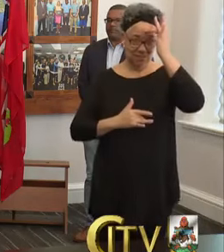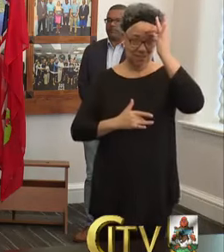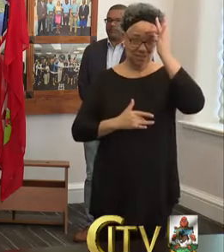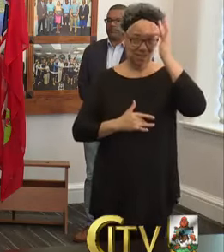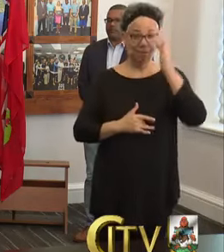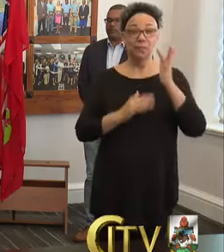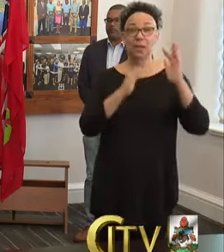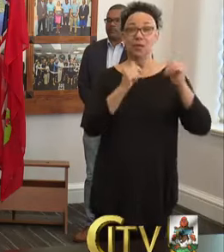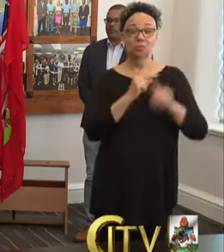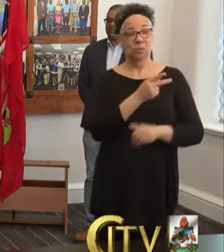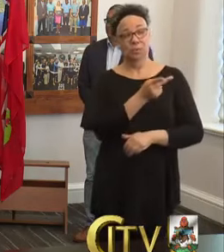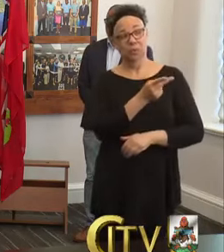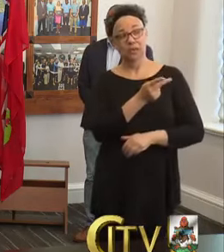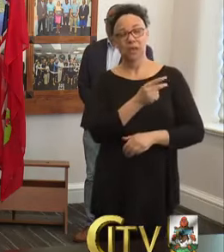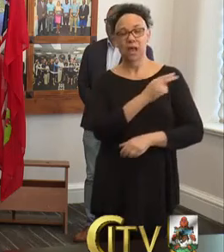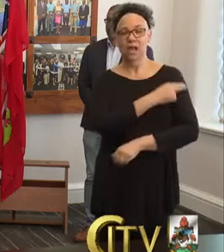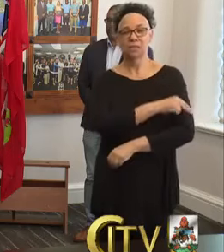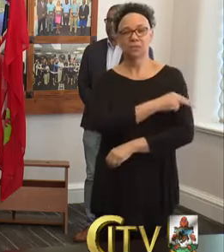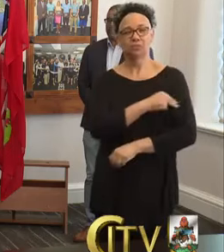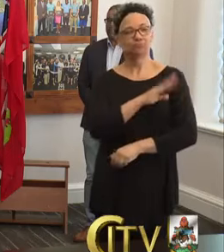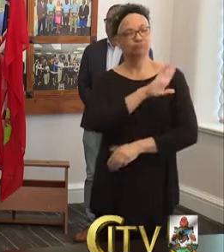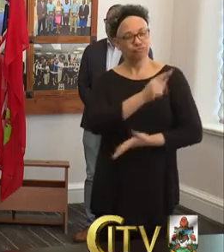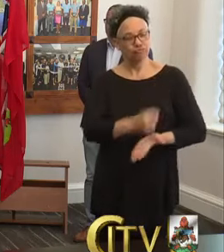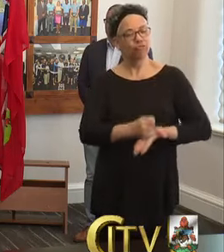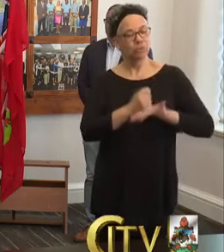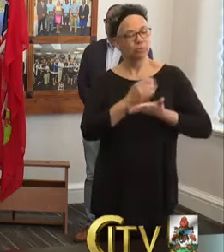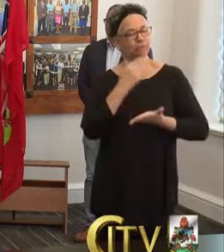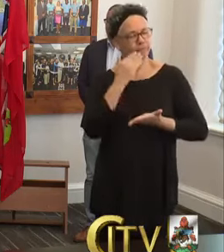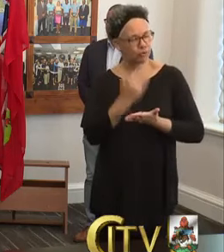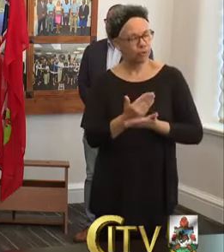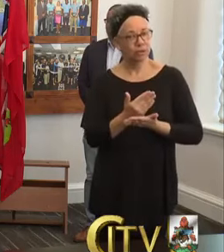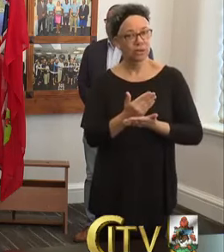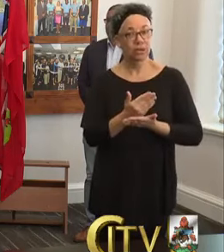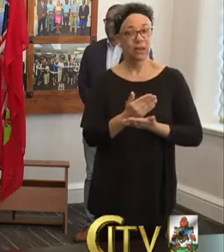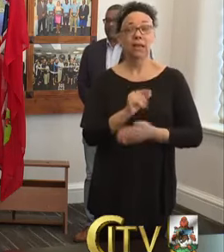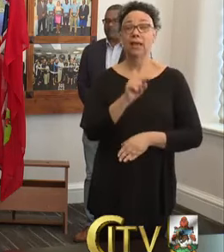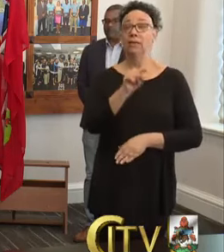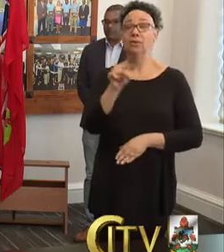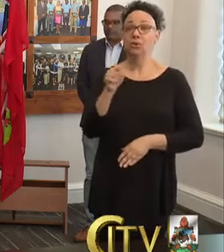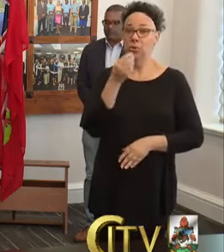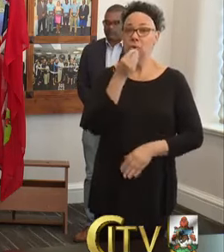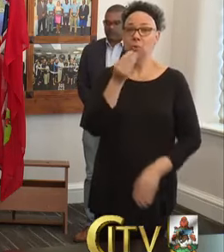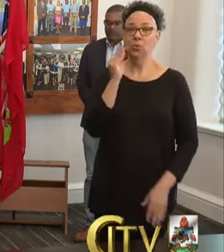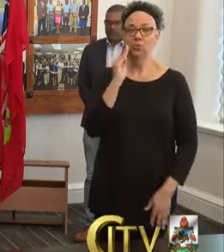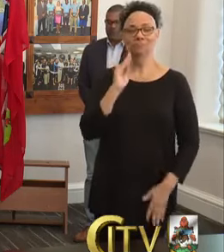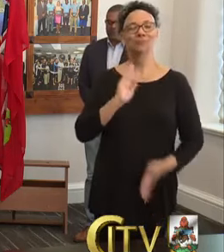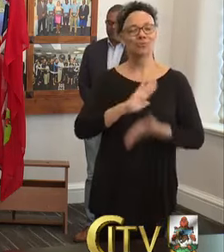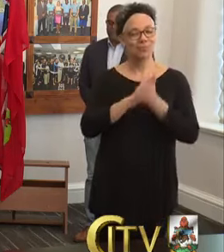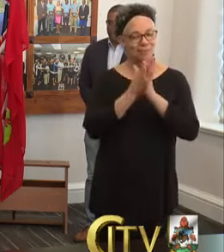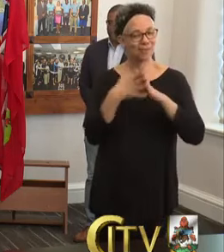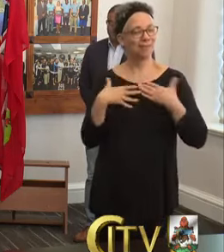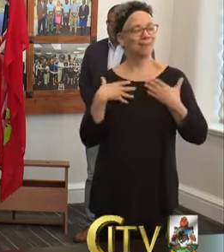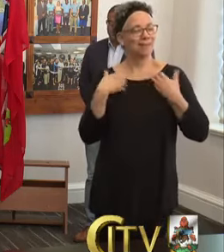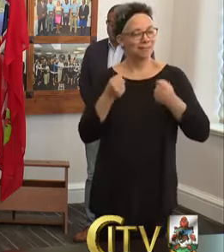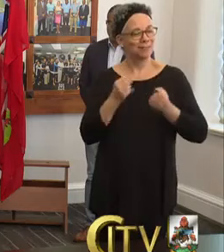those of you in the hospital, your treatment is going well, and I hope those of you who are at home are recovering nicely.